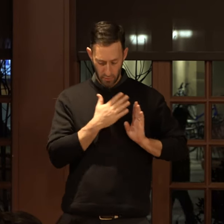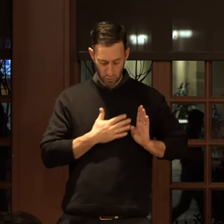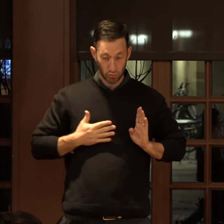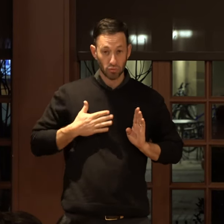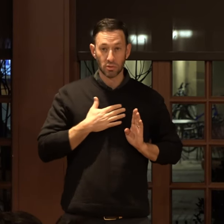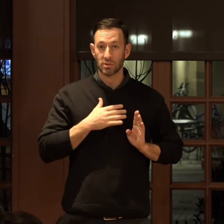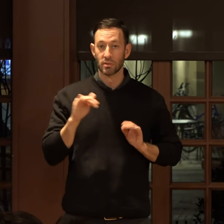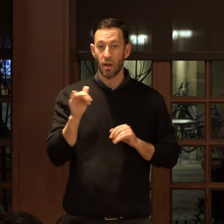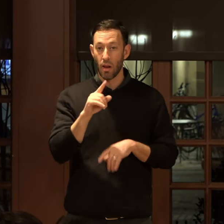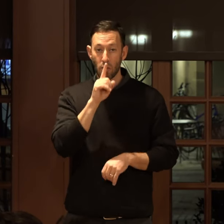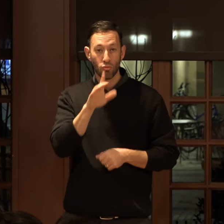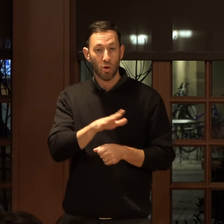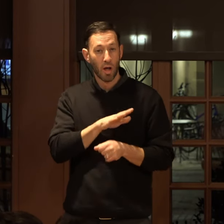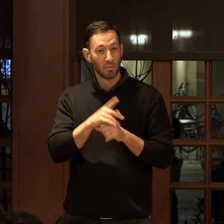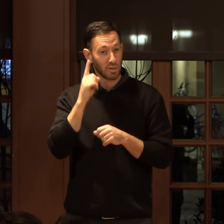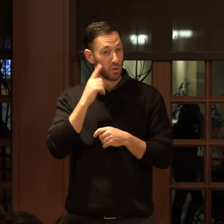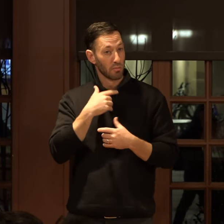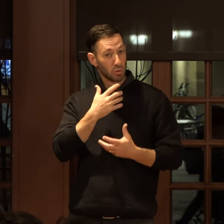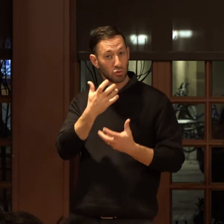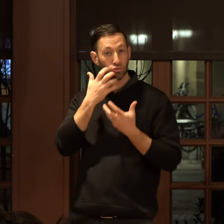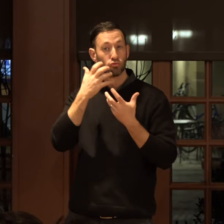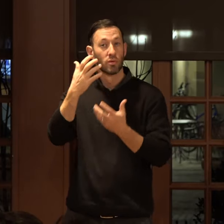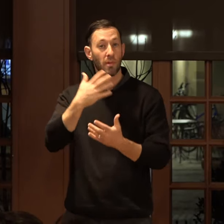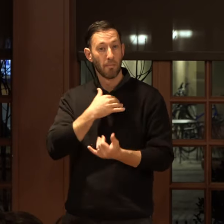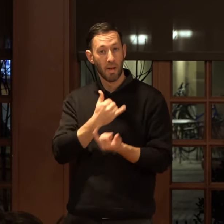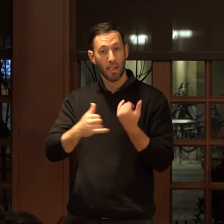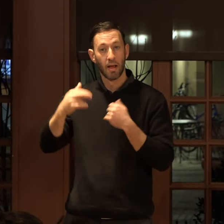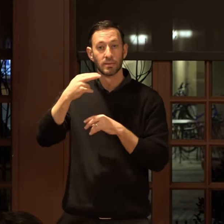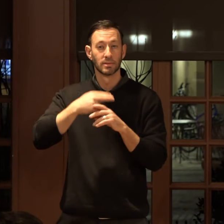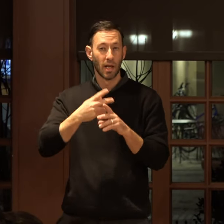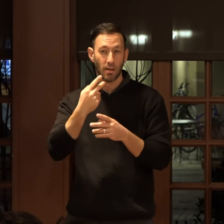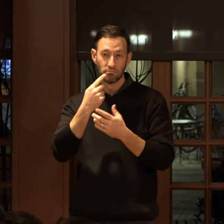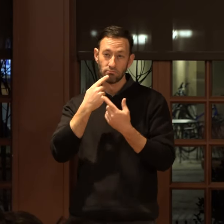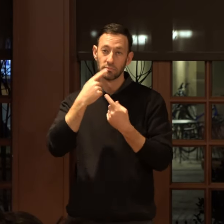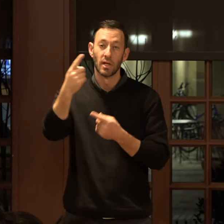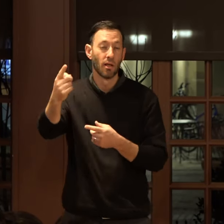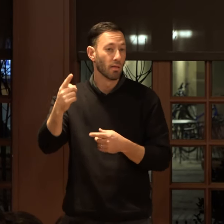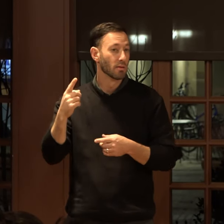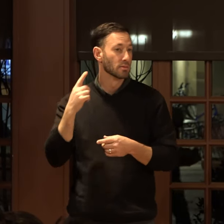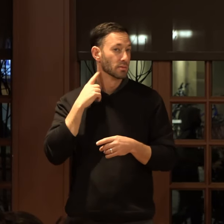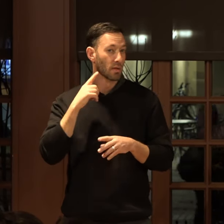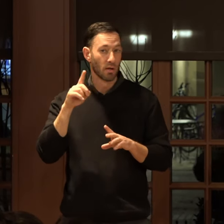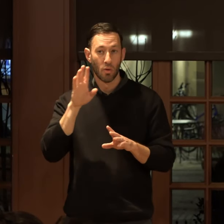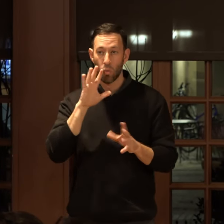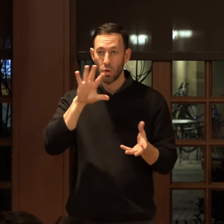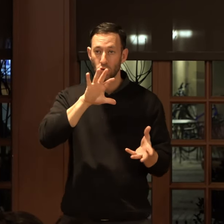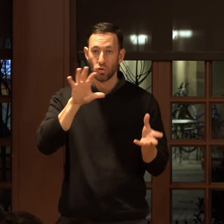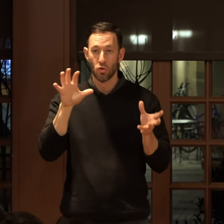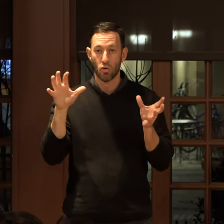Can you hear me screaming my last name into its neck, as if it would turn the earth?